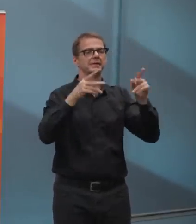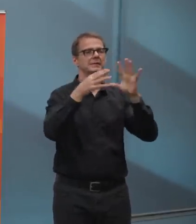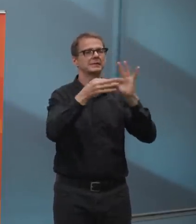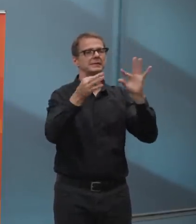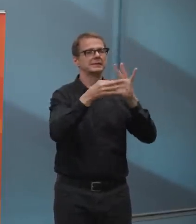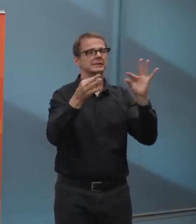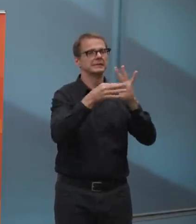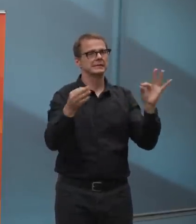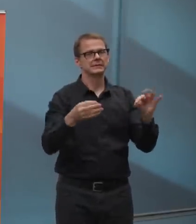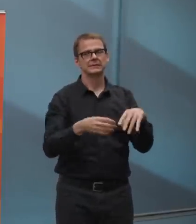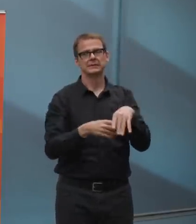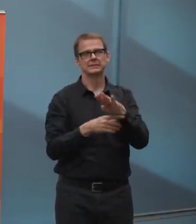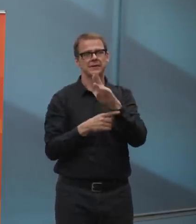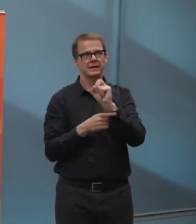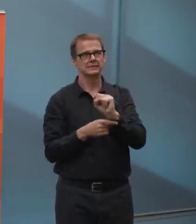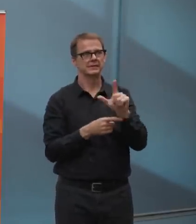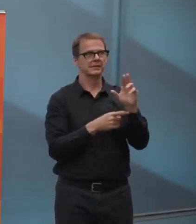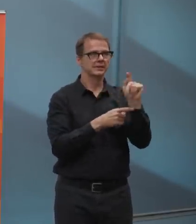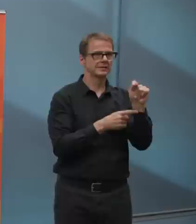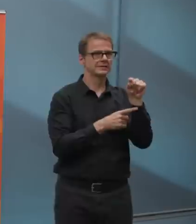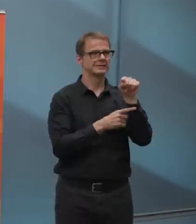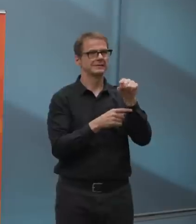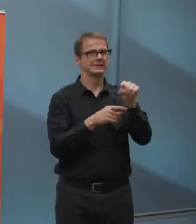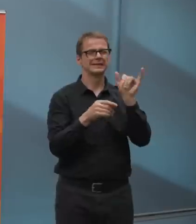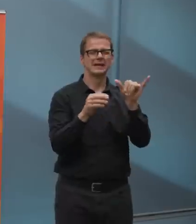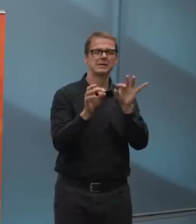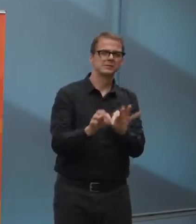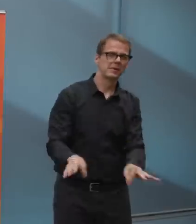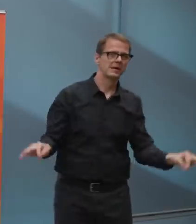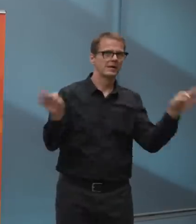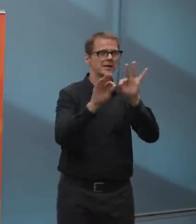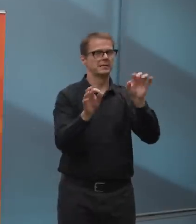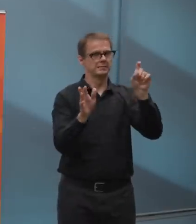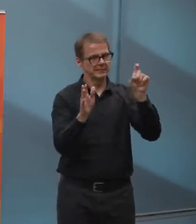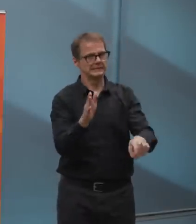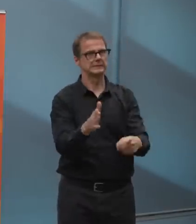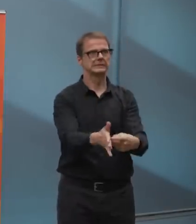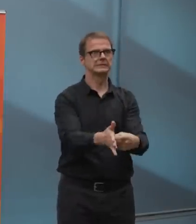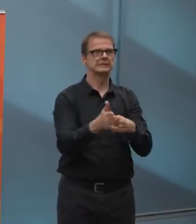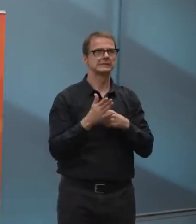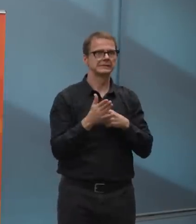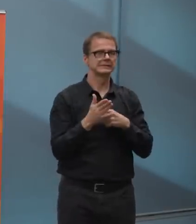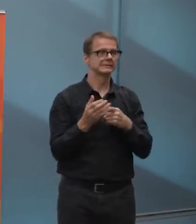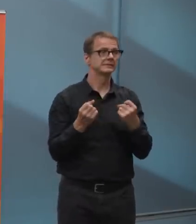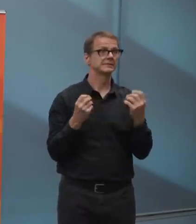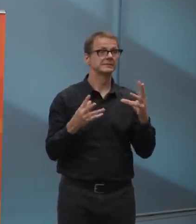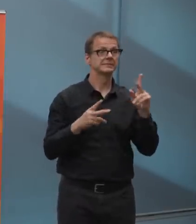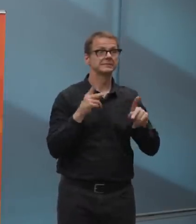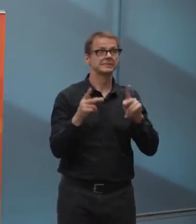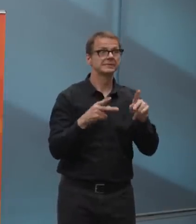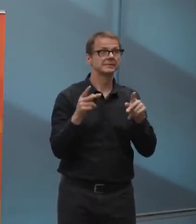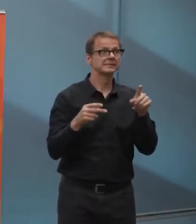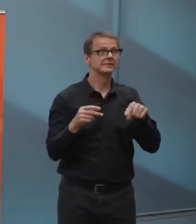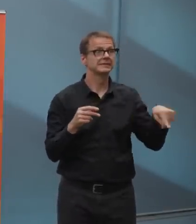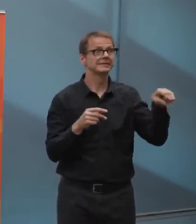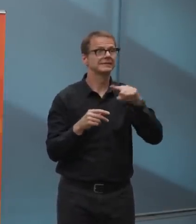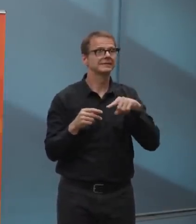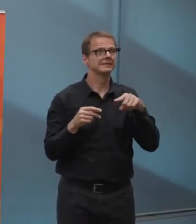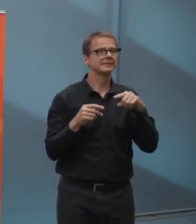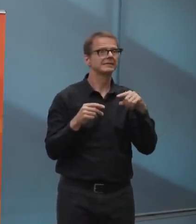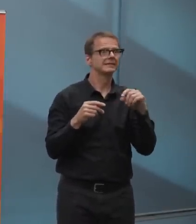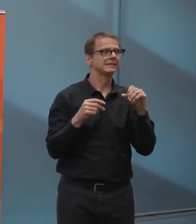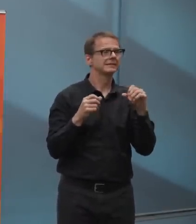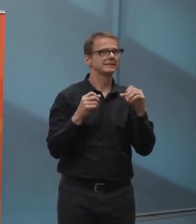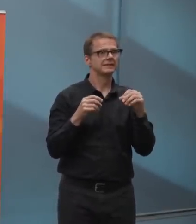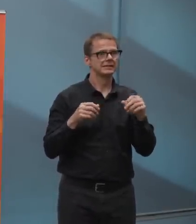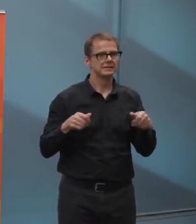on it. We should be enhancing it for those people who depend on it with mobility challenges, uh, or who need it as their only way to